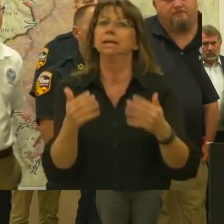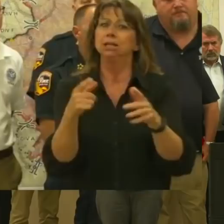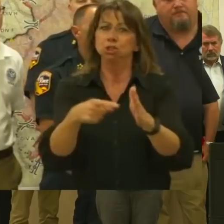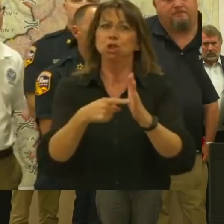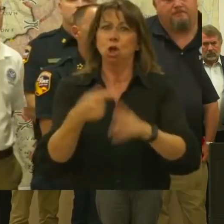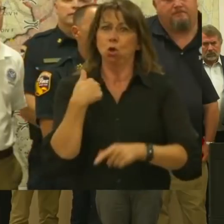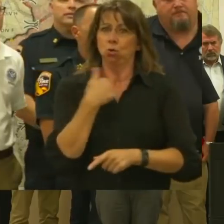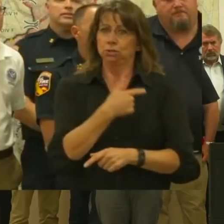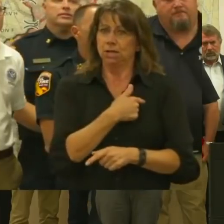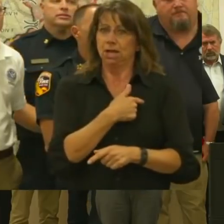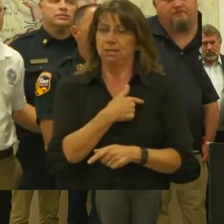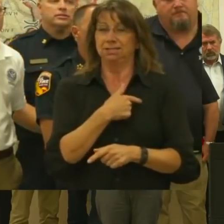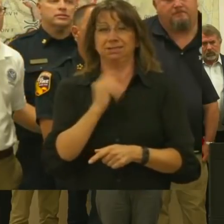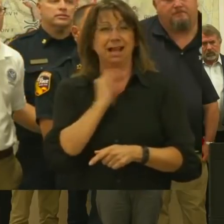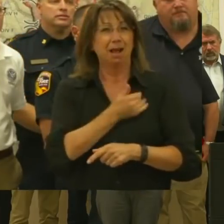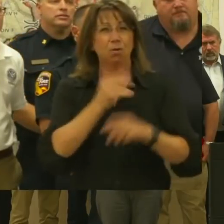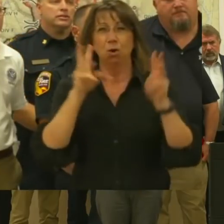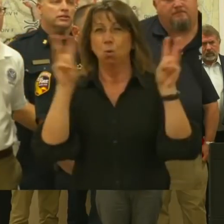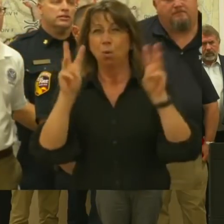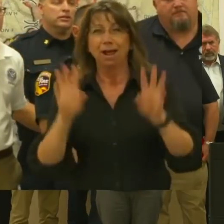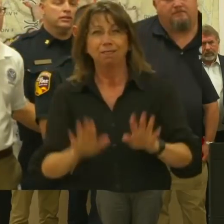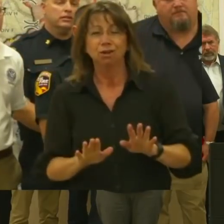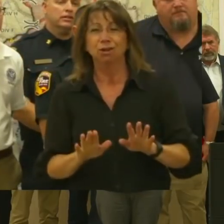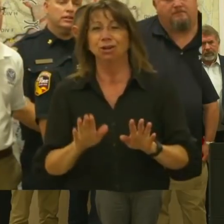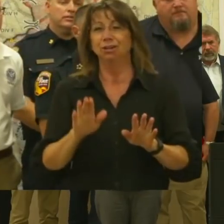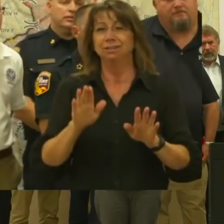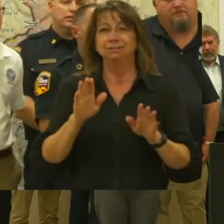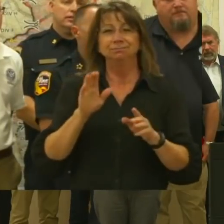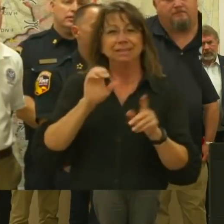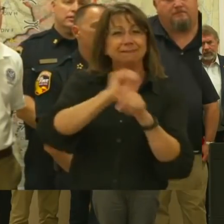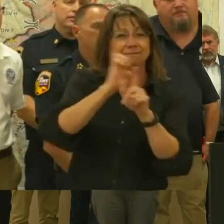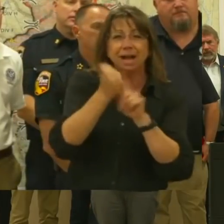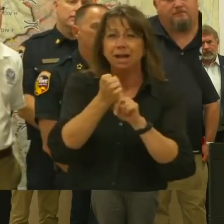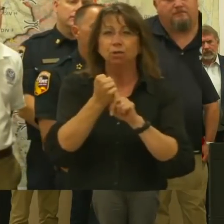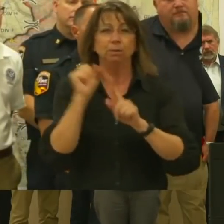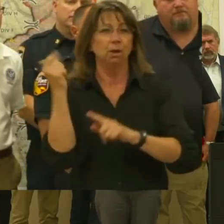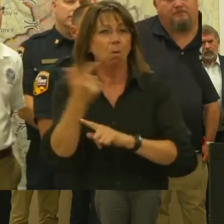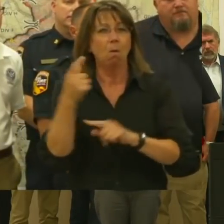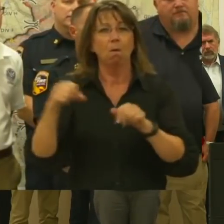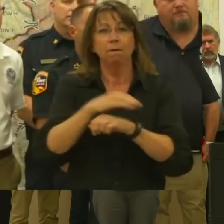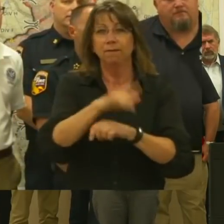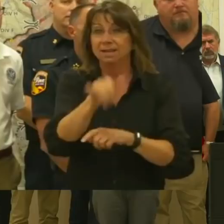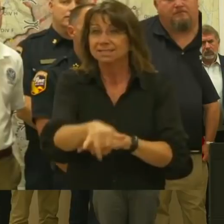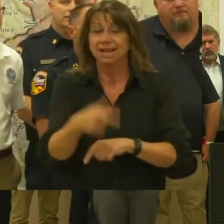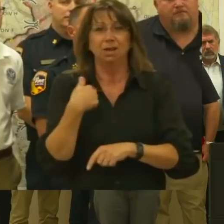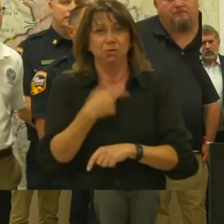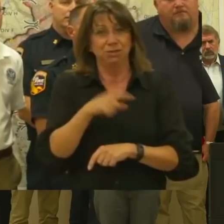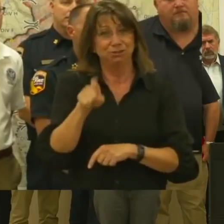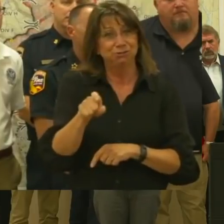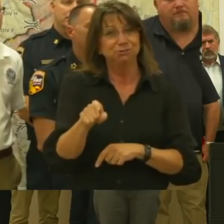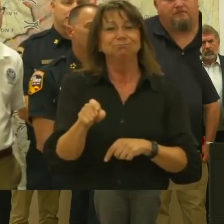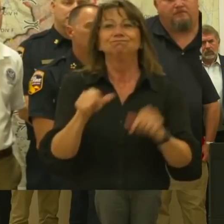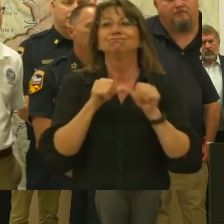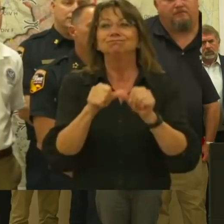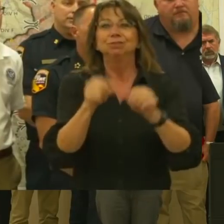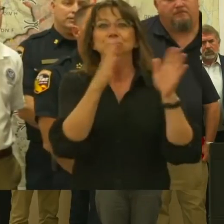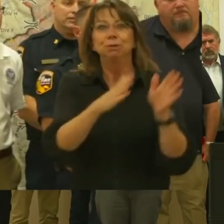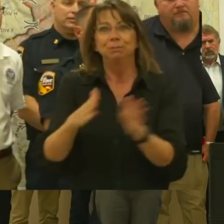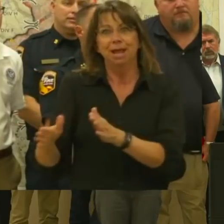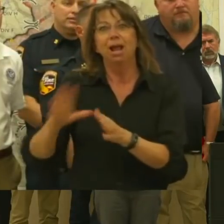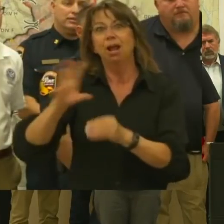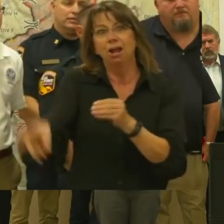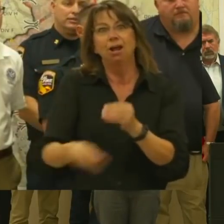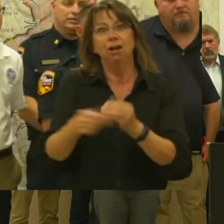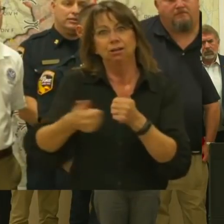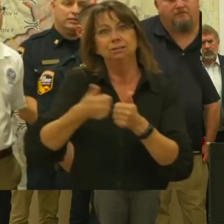of weather, the effects of climate and the environment, we need to continue to prepare for additional hazards. The